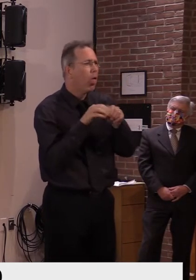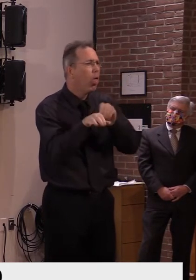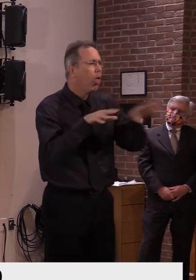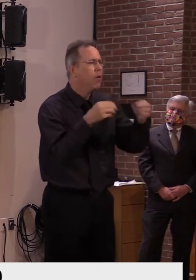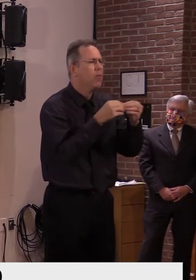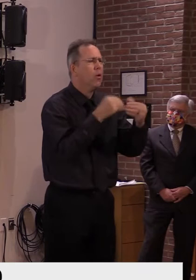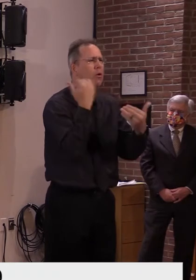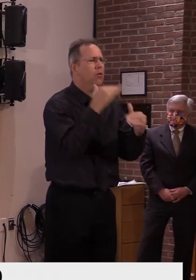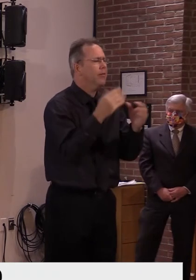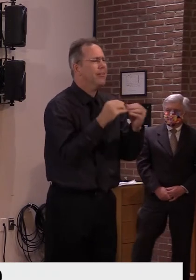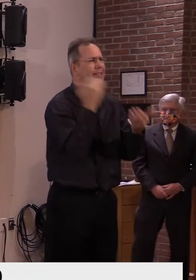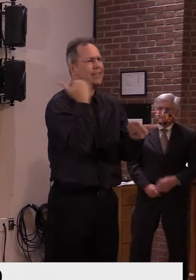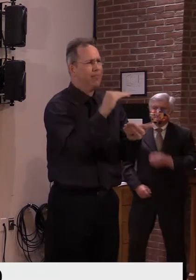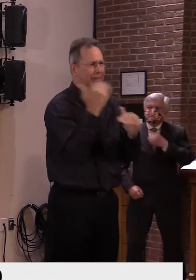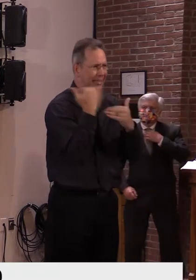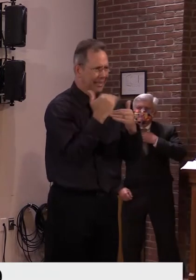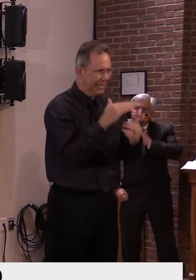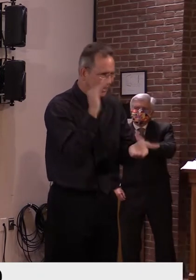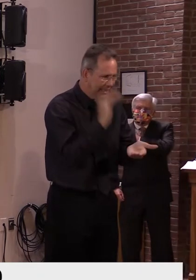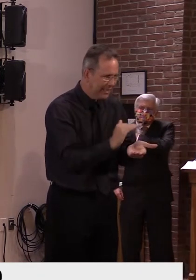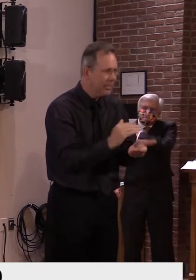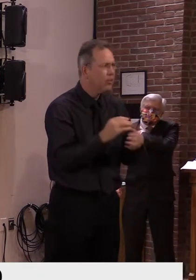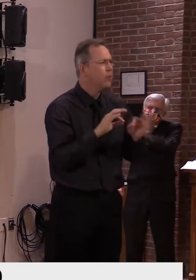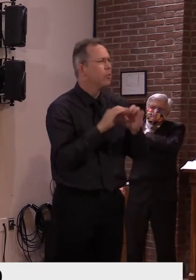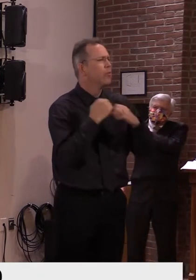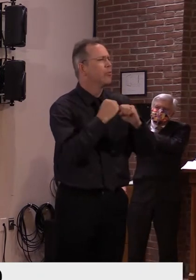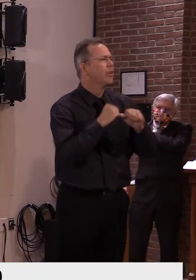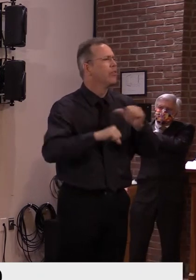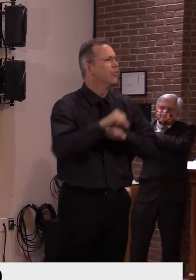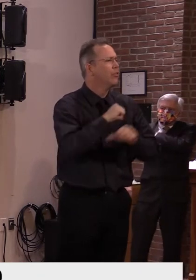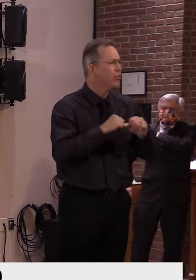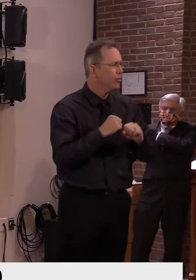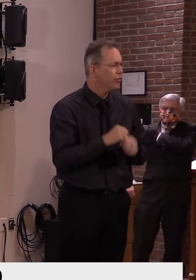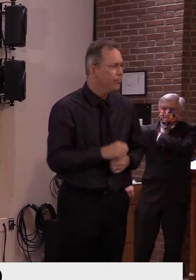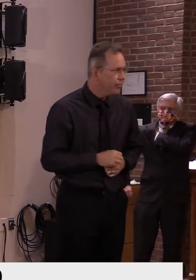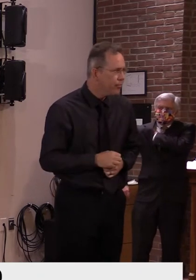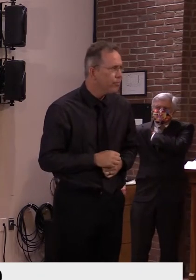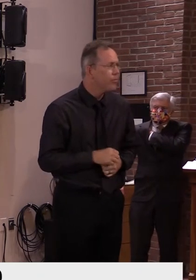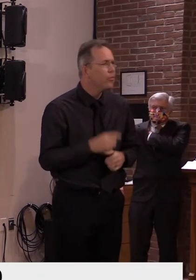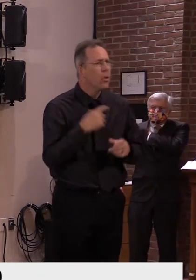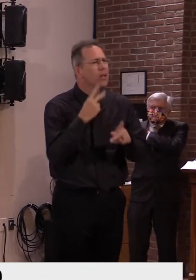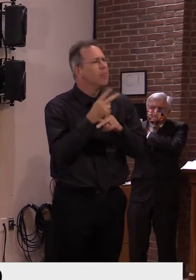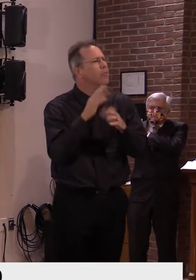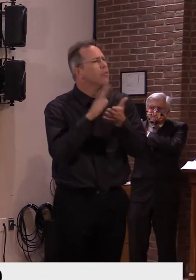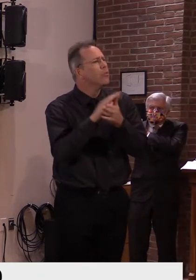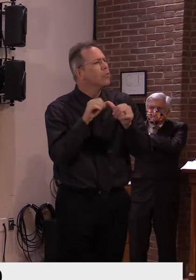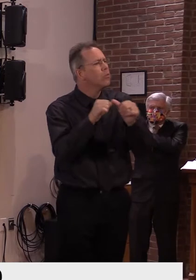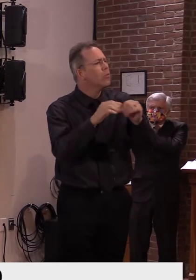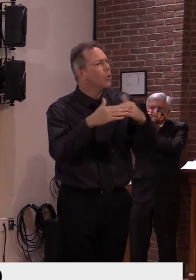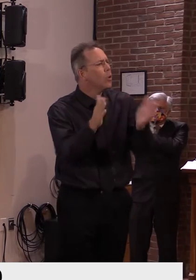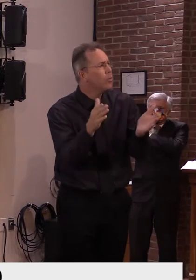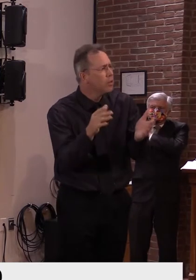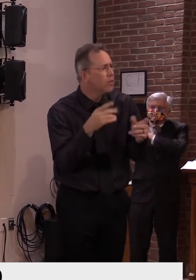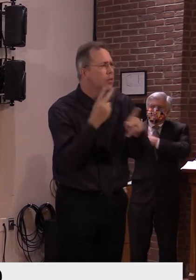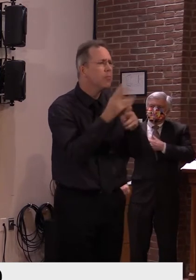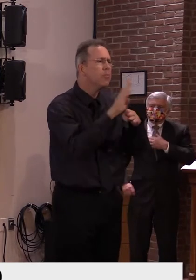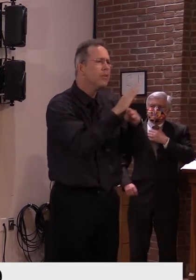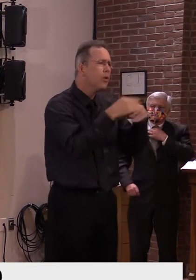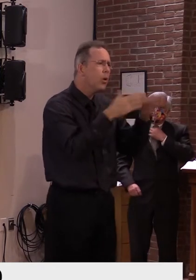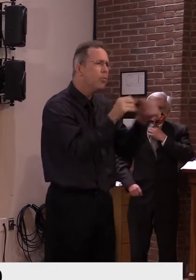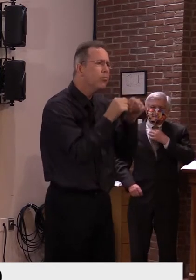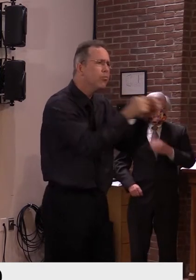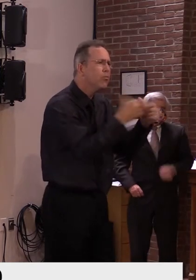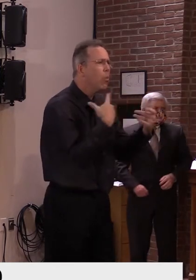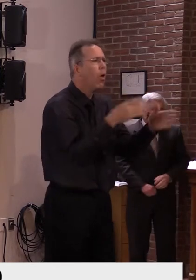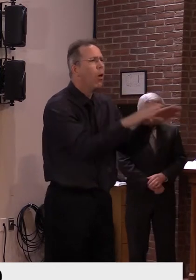businesses open. We just need to use a little bit of common sense. I'll now turn it over to Commissioner Pichak, whose latest